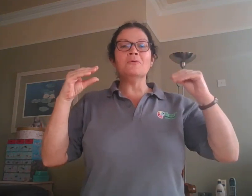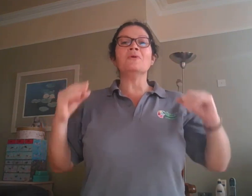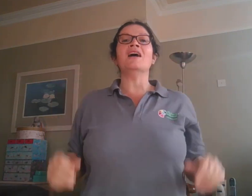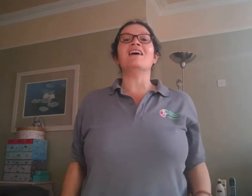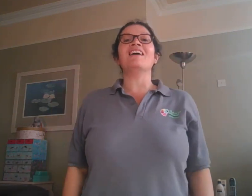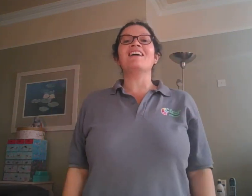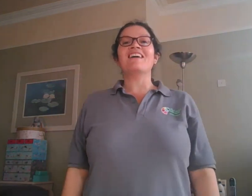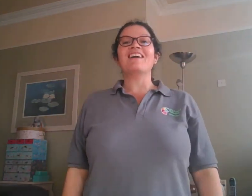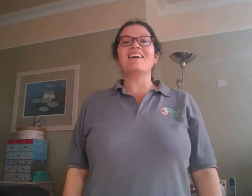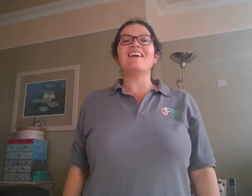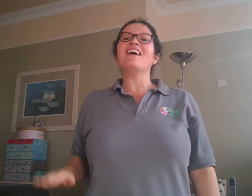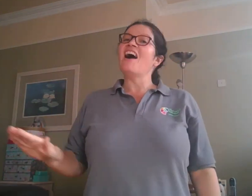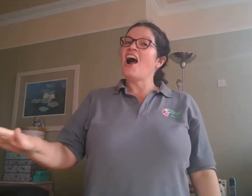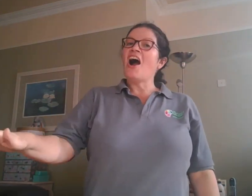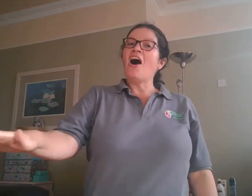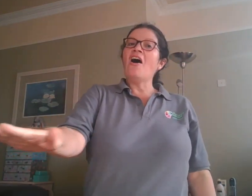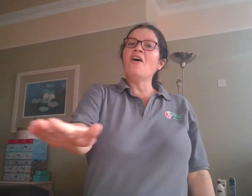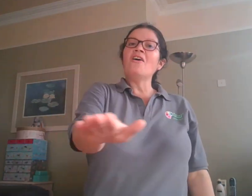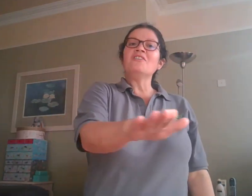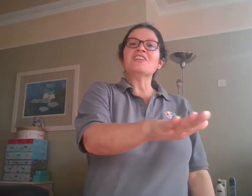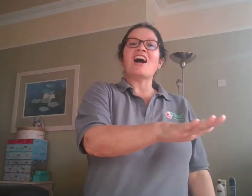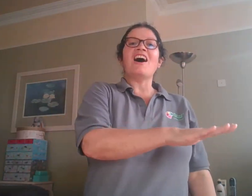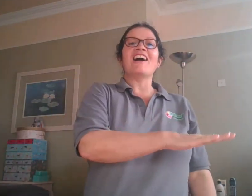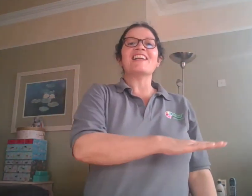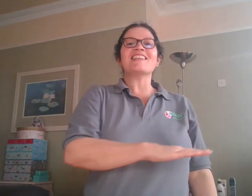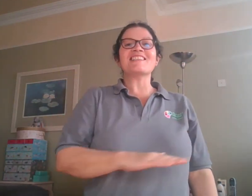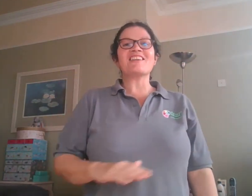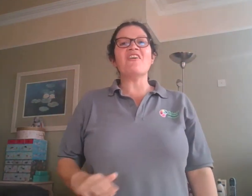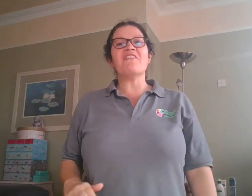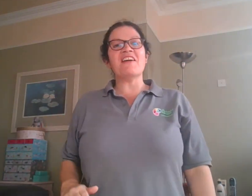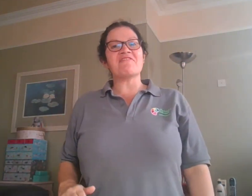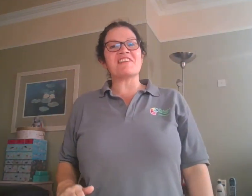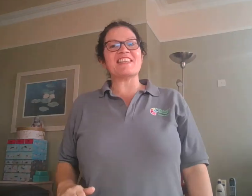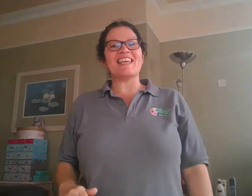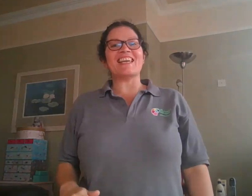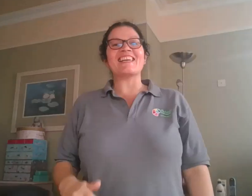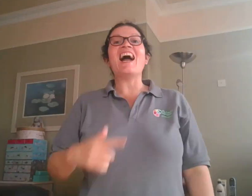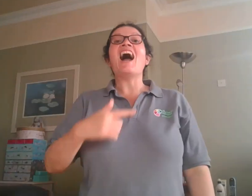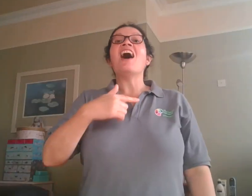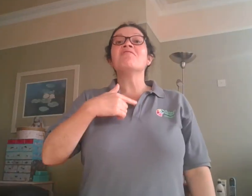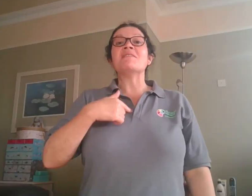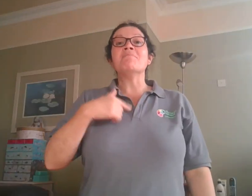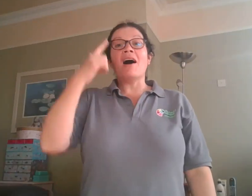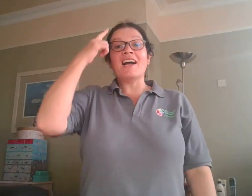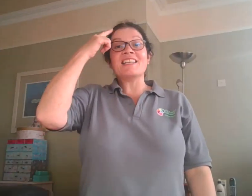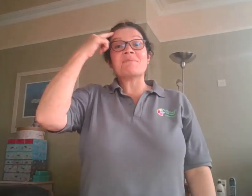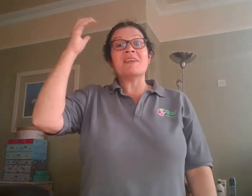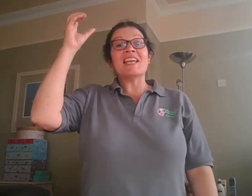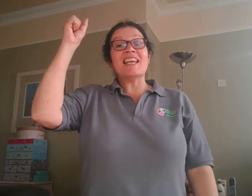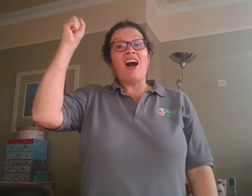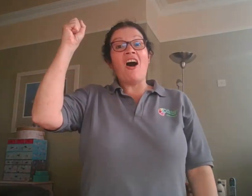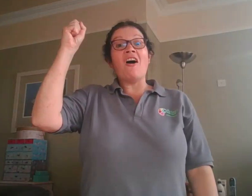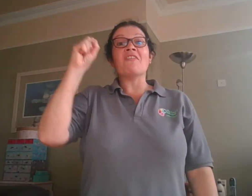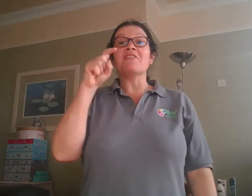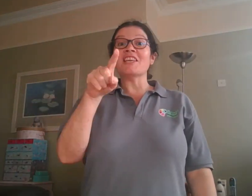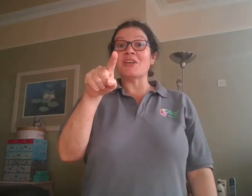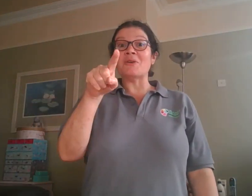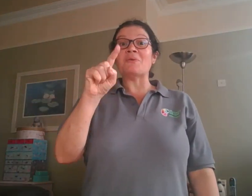all kinds of everything, remind me of you.